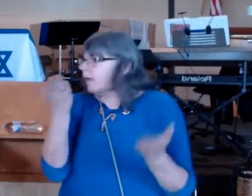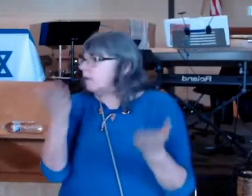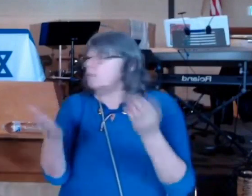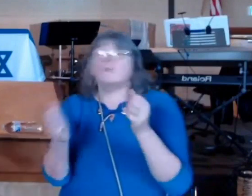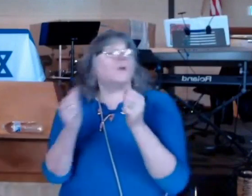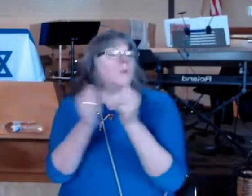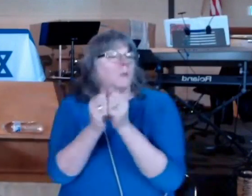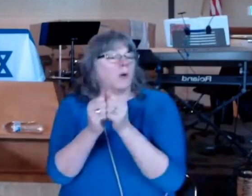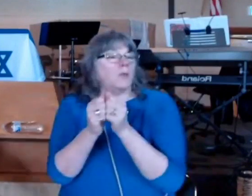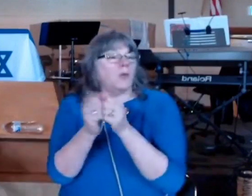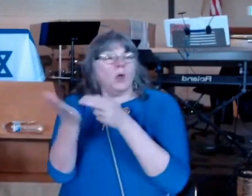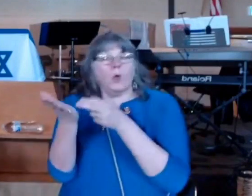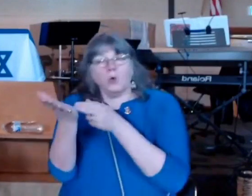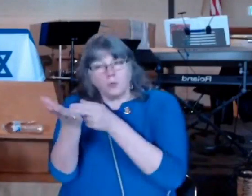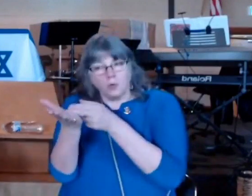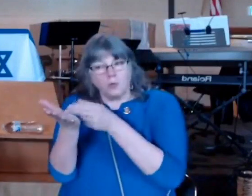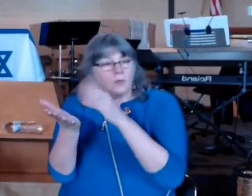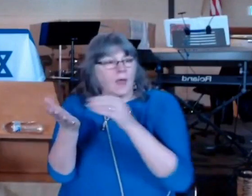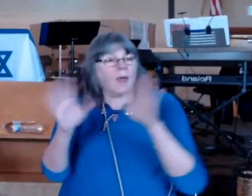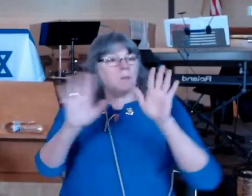balance thank you